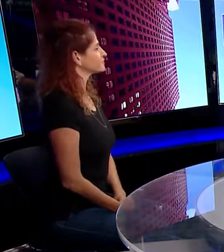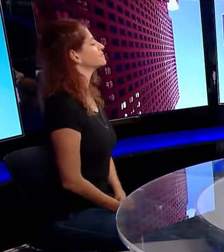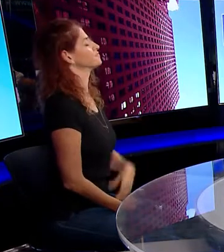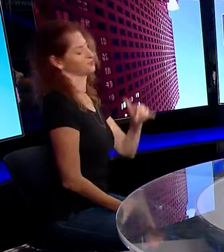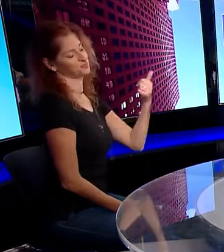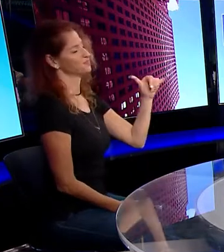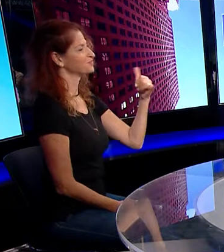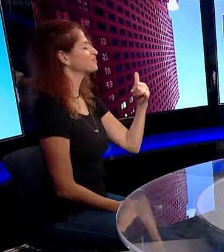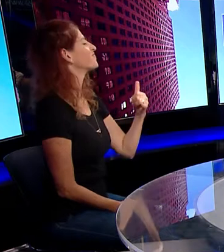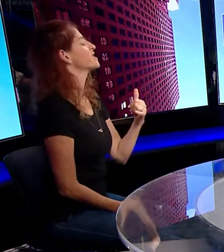happen.